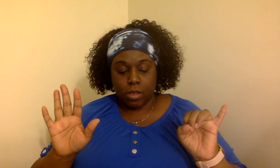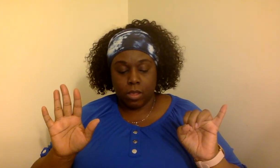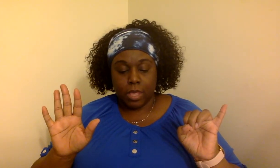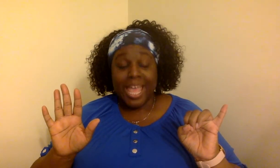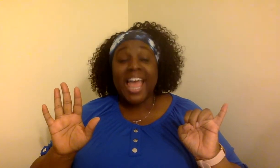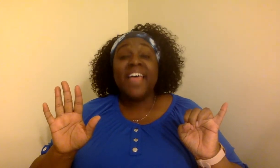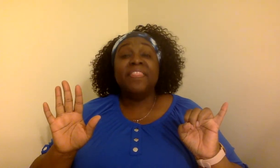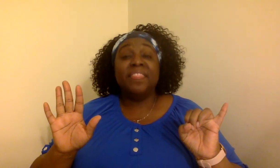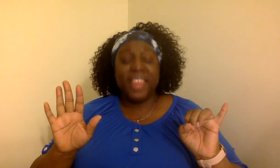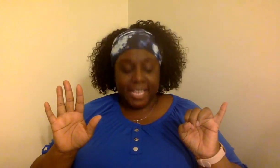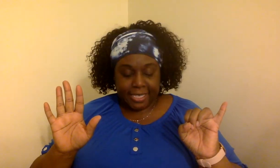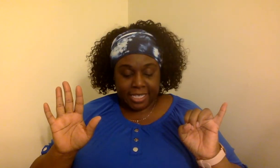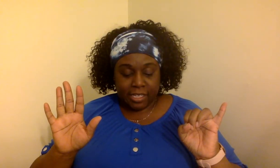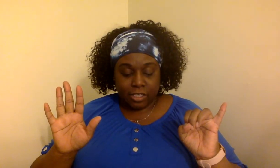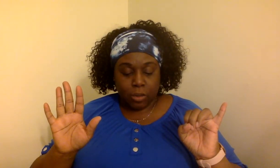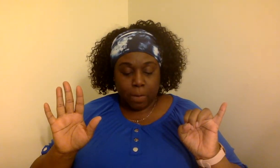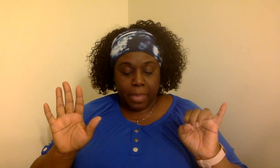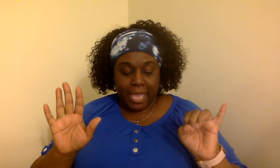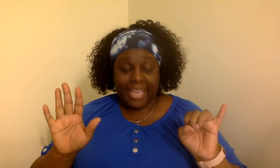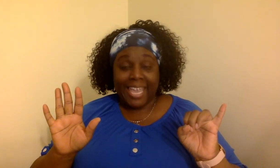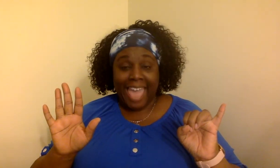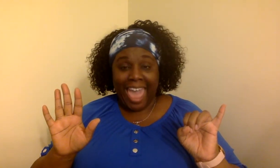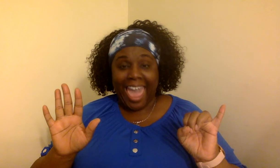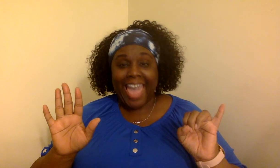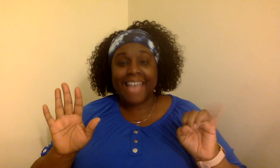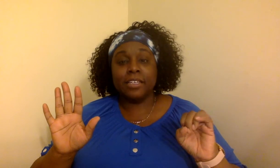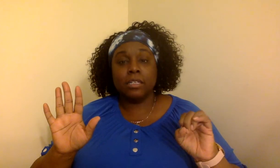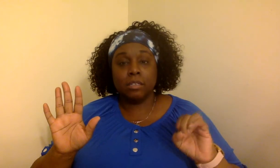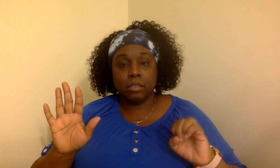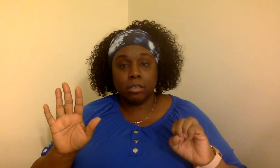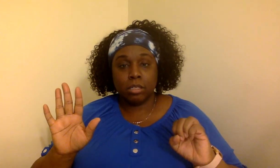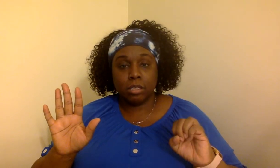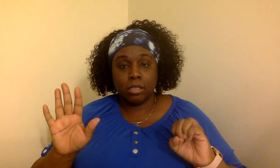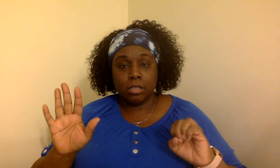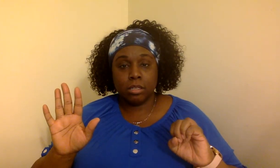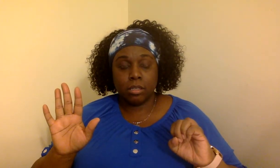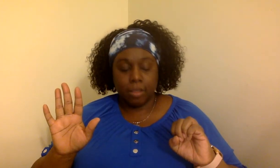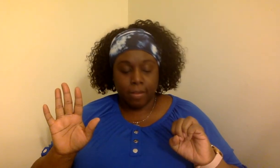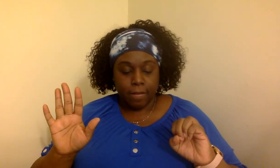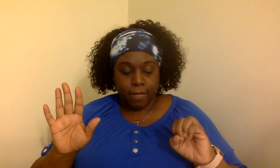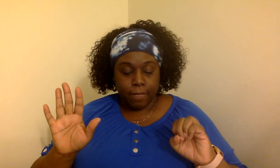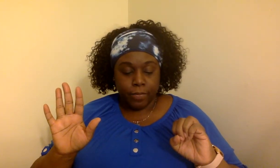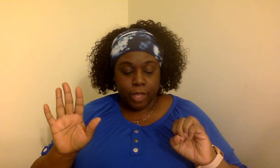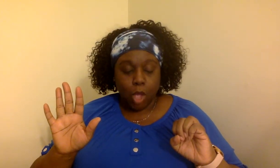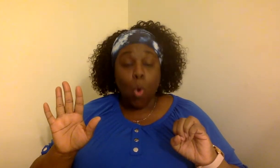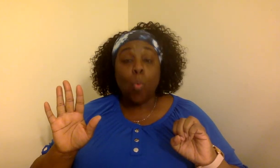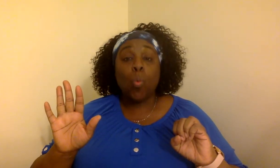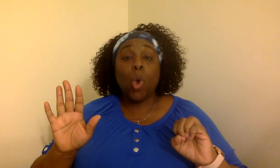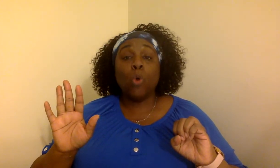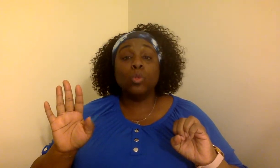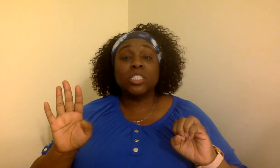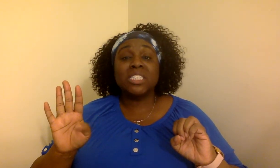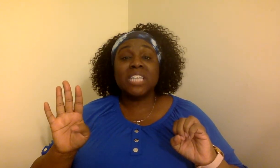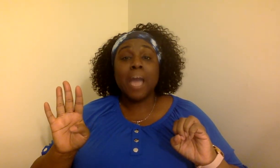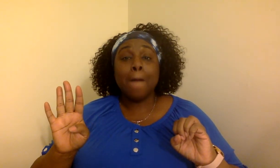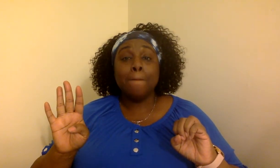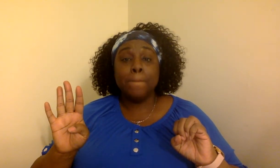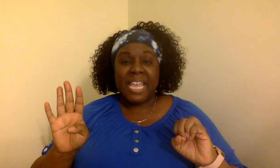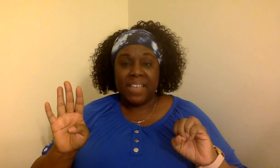This little piggy had roast beef.